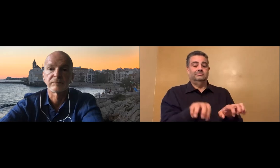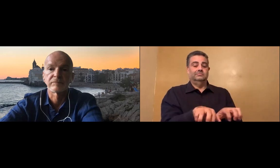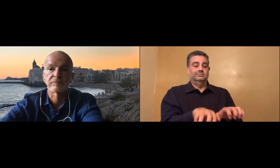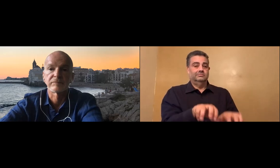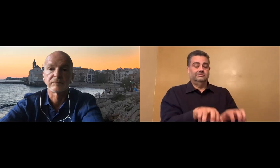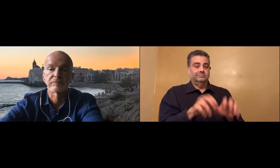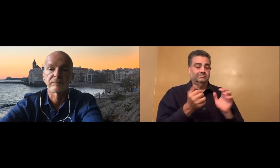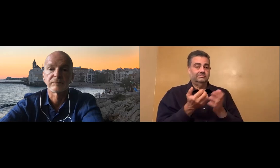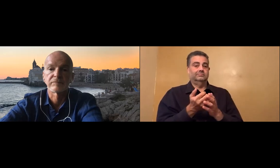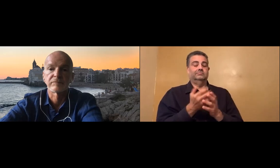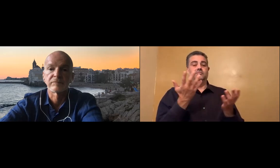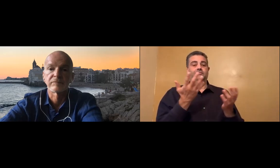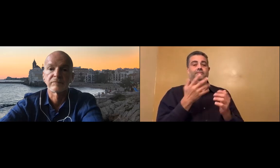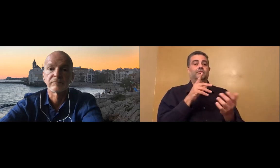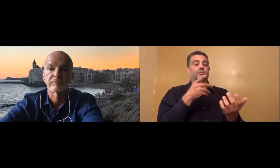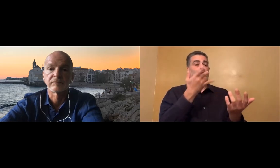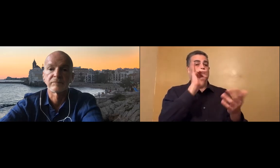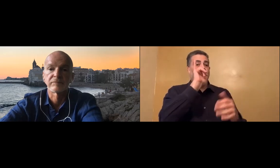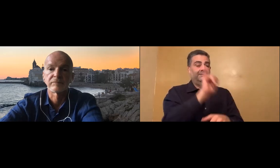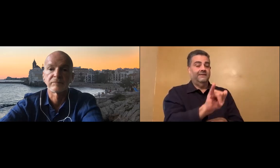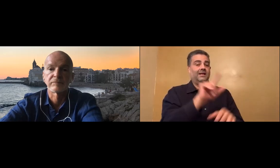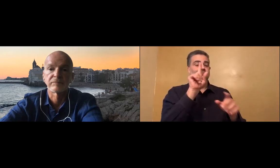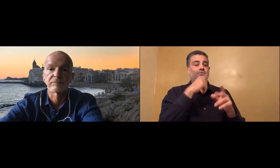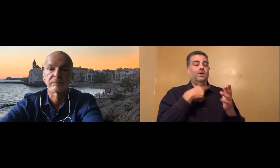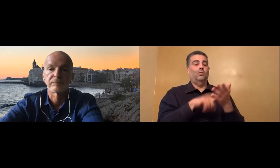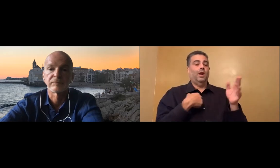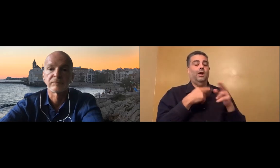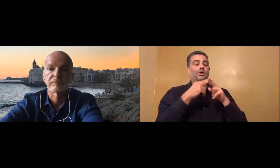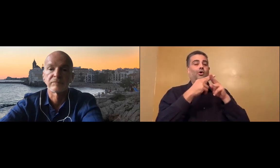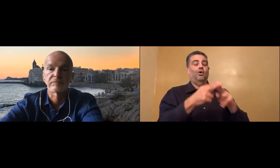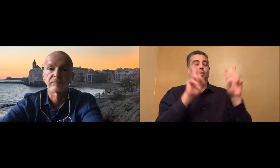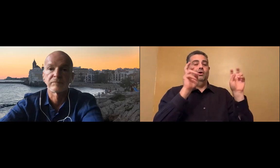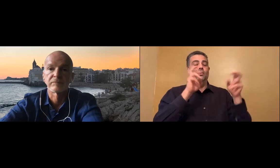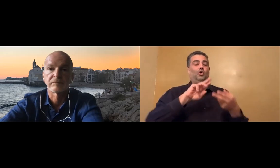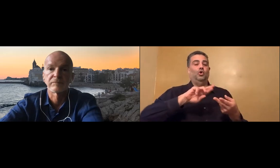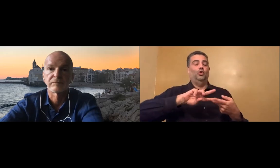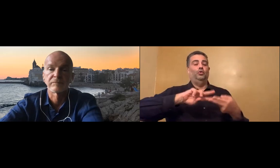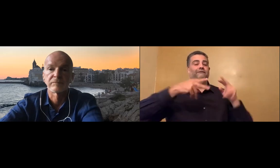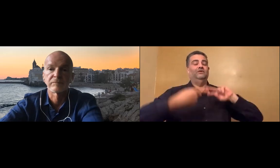special keyboard that they have to be able to communicate on the phone.